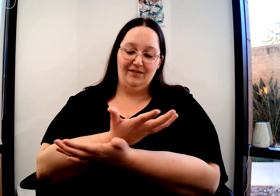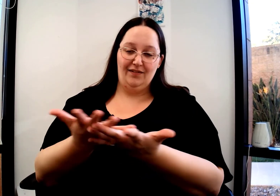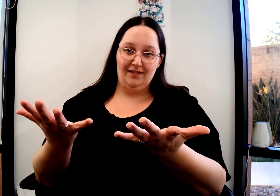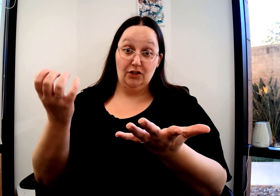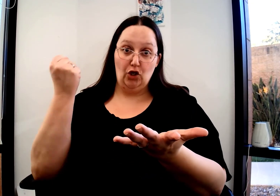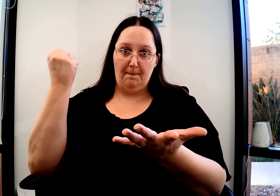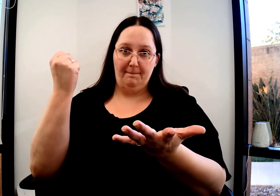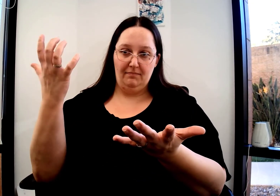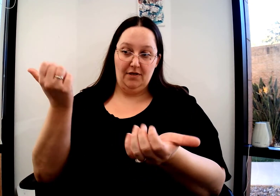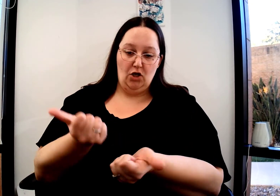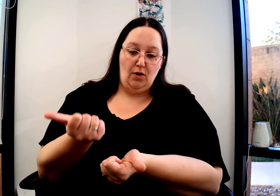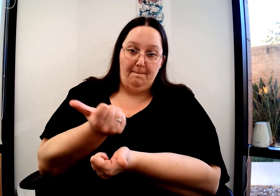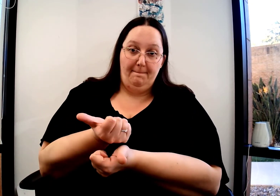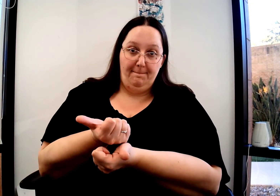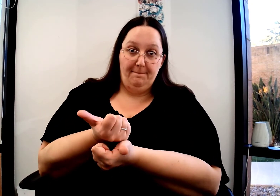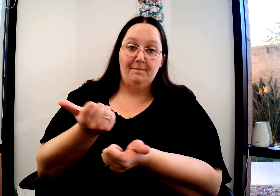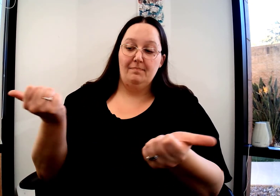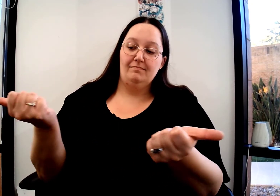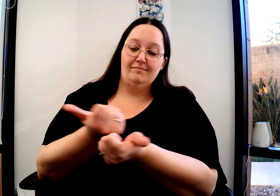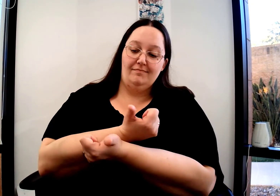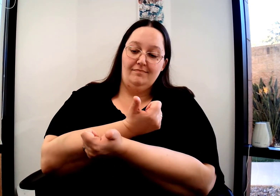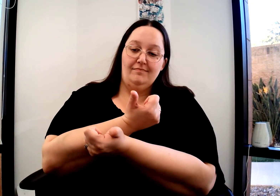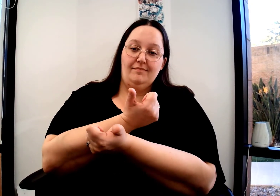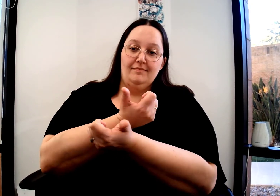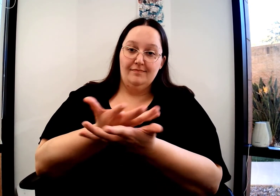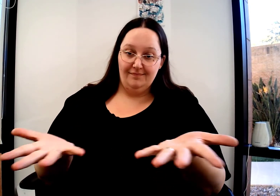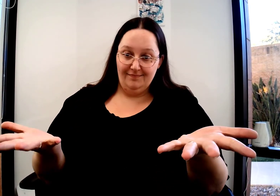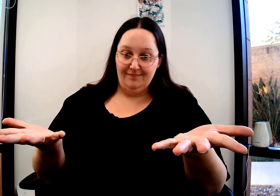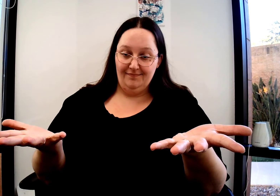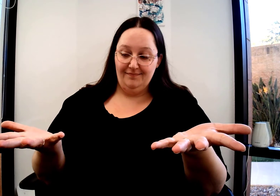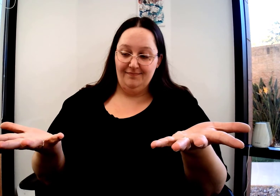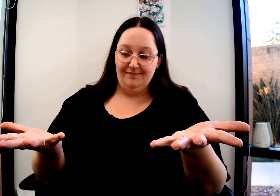Again, everything. Your dominant's going to be on the top. Everything.